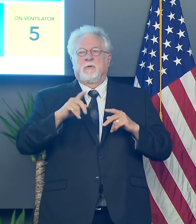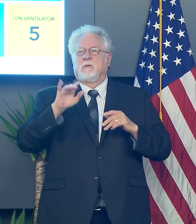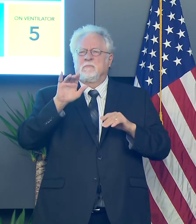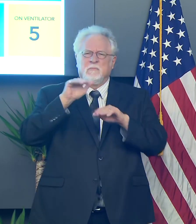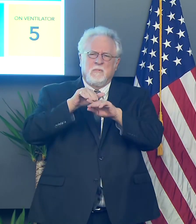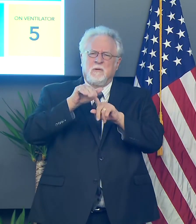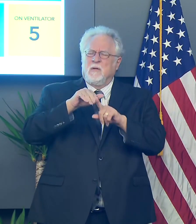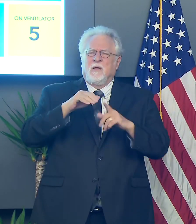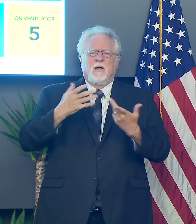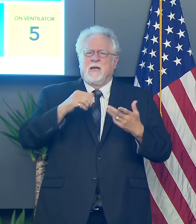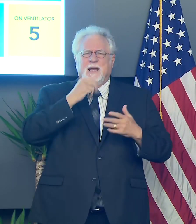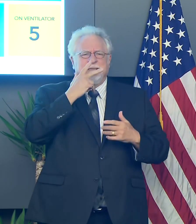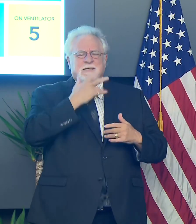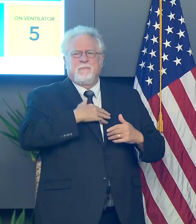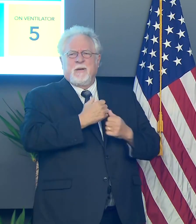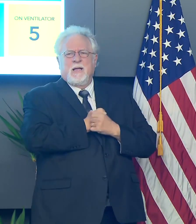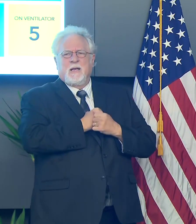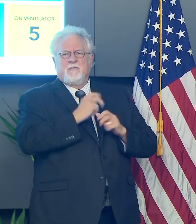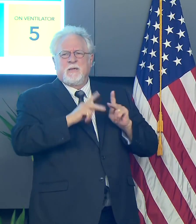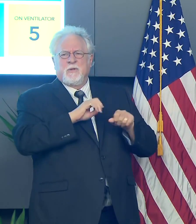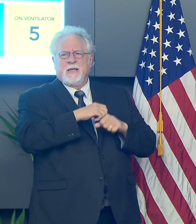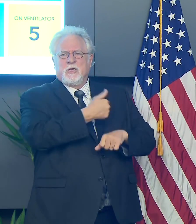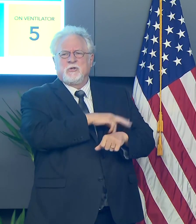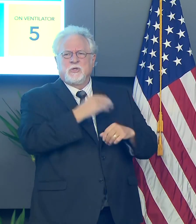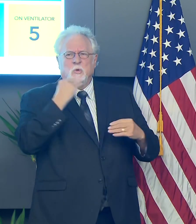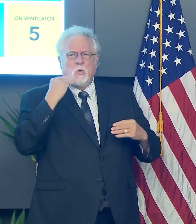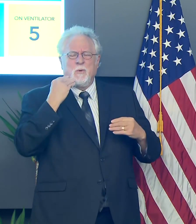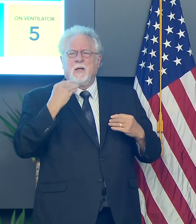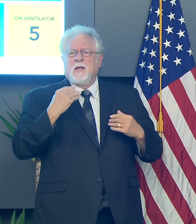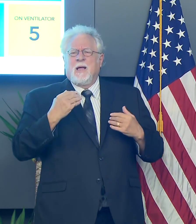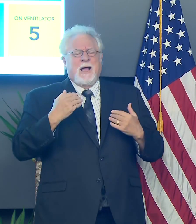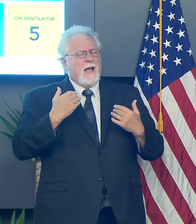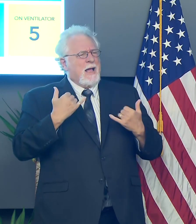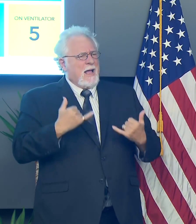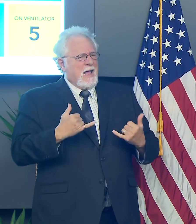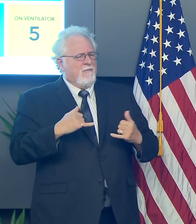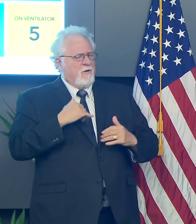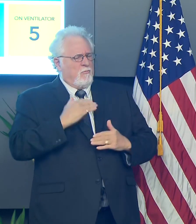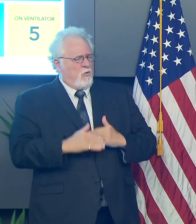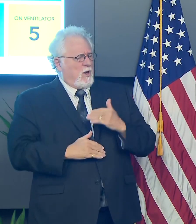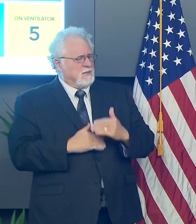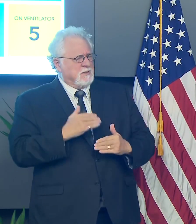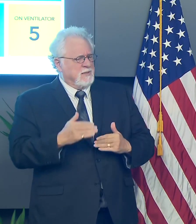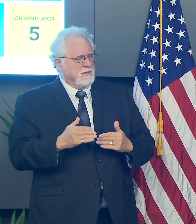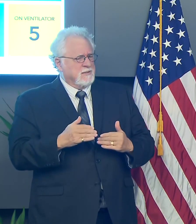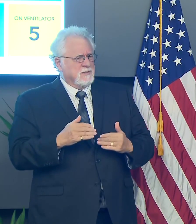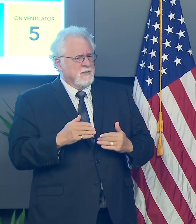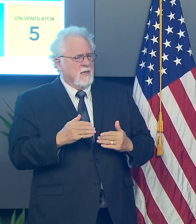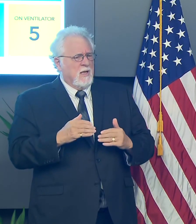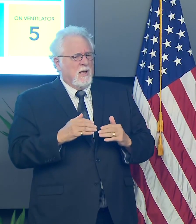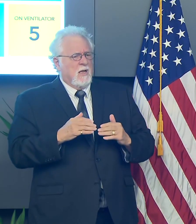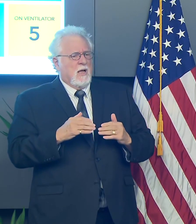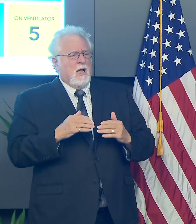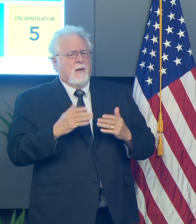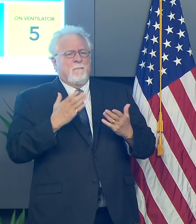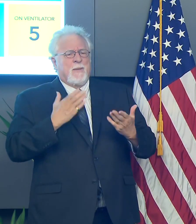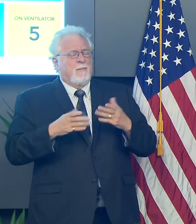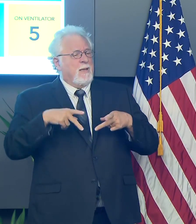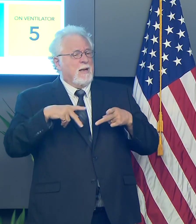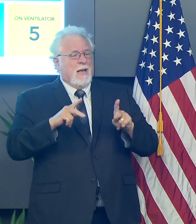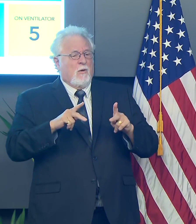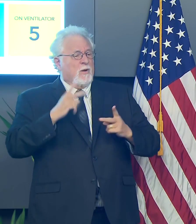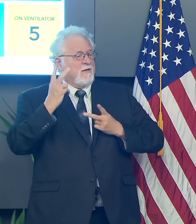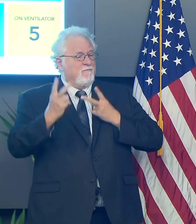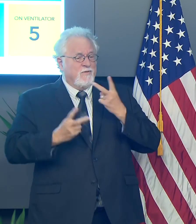in several months. Um, is there a process now as congregate settings has somewhat gotten under control of maybe allowing